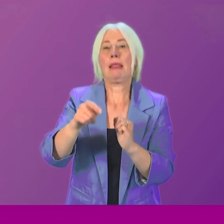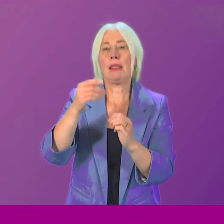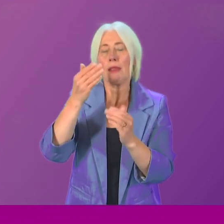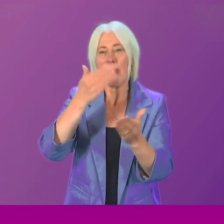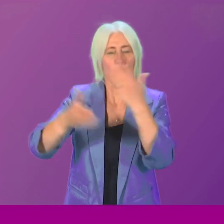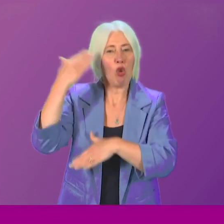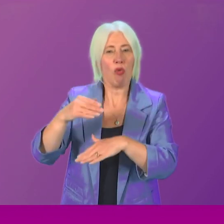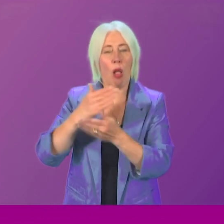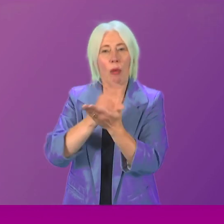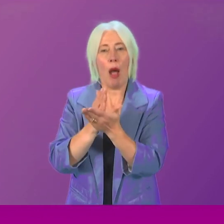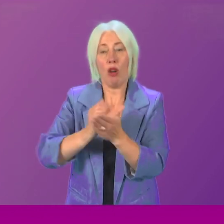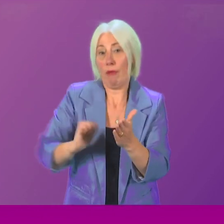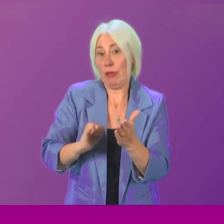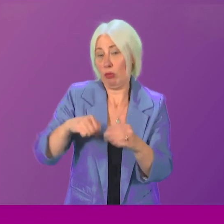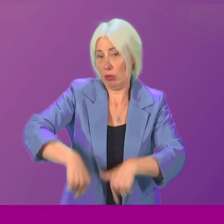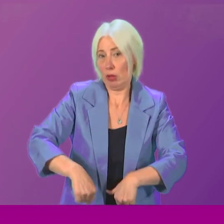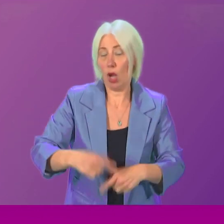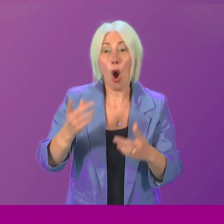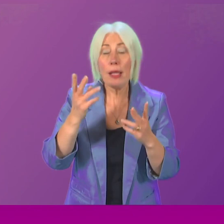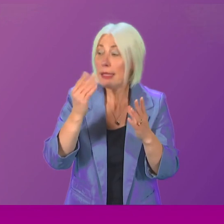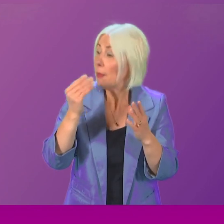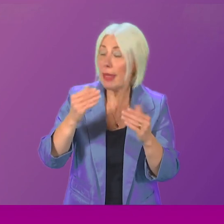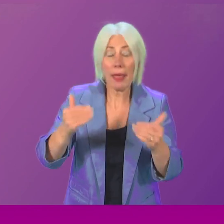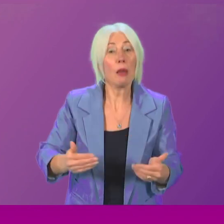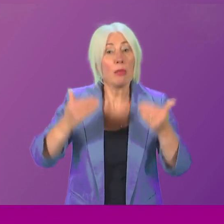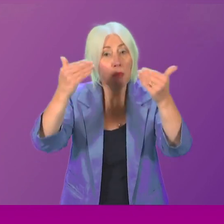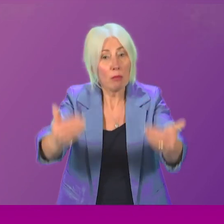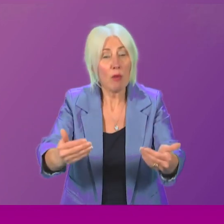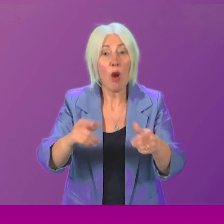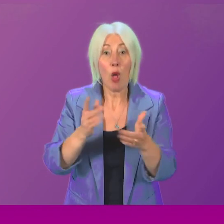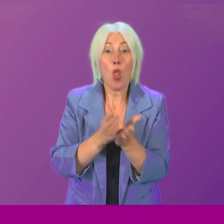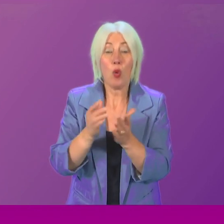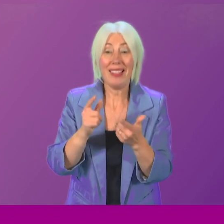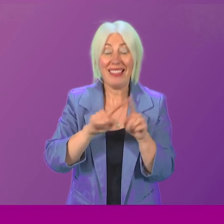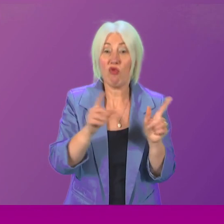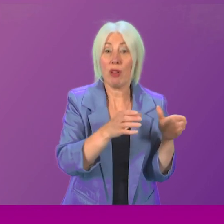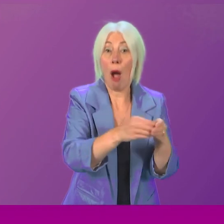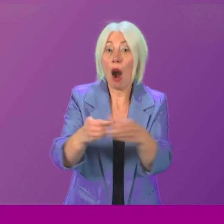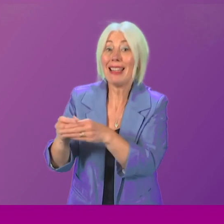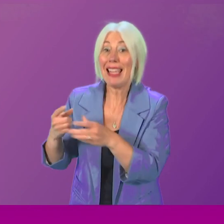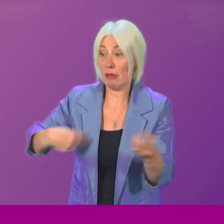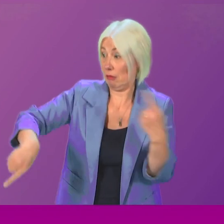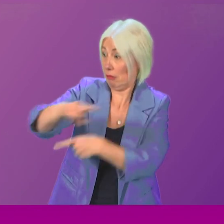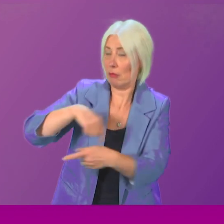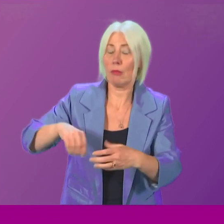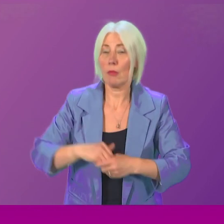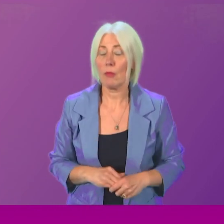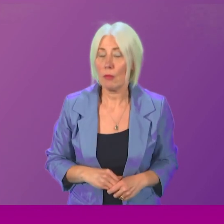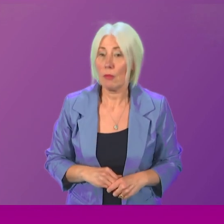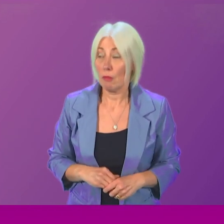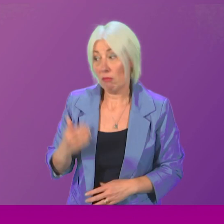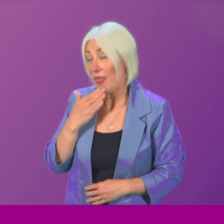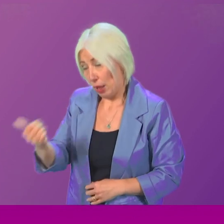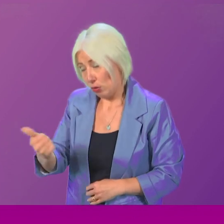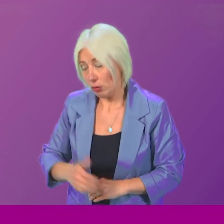and is this something that can be taken forward on a cross-party basis? First Minister. I think I, thank you